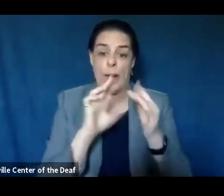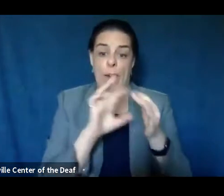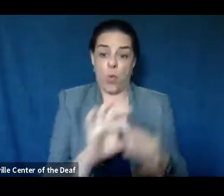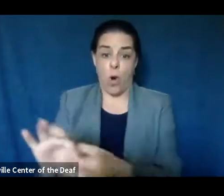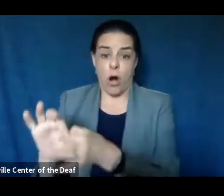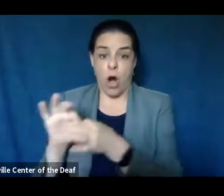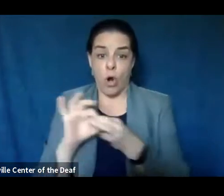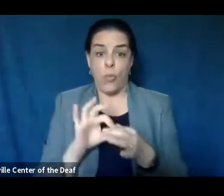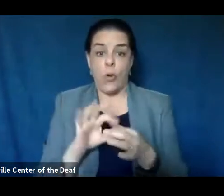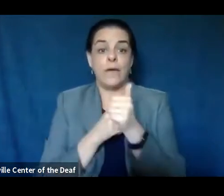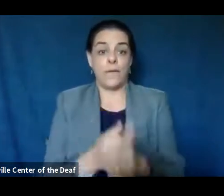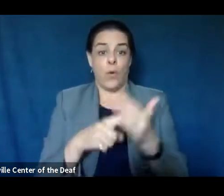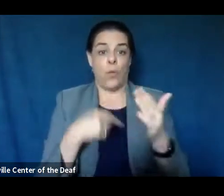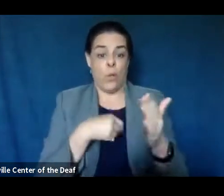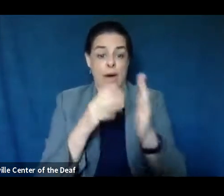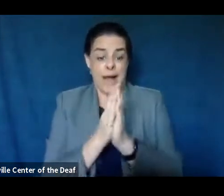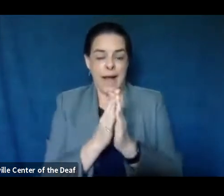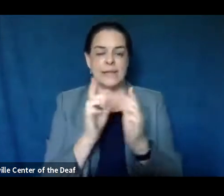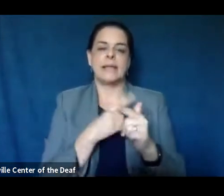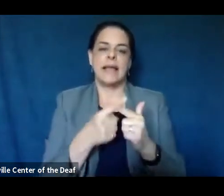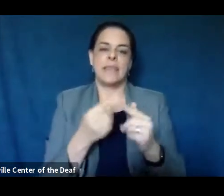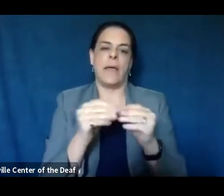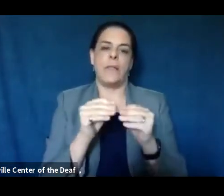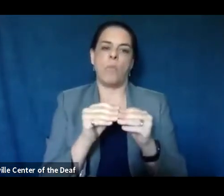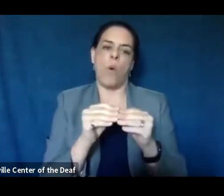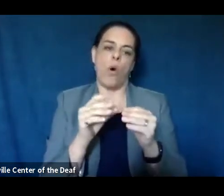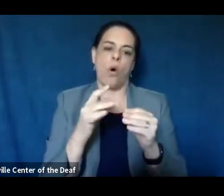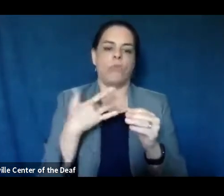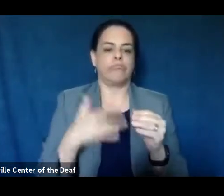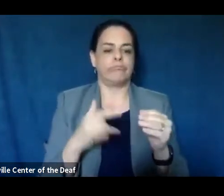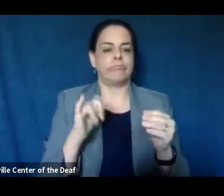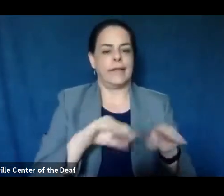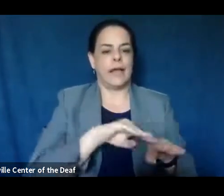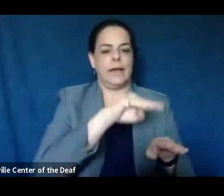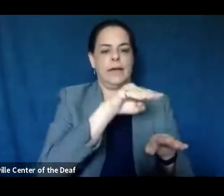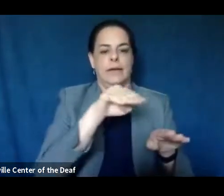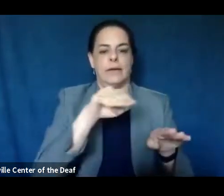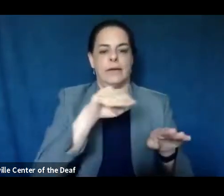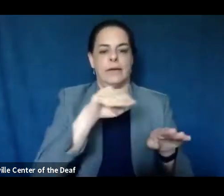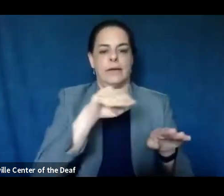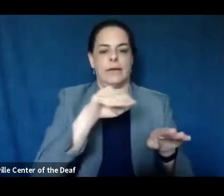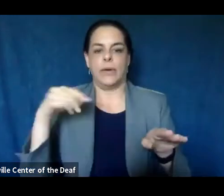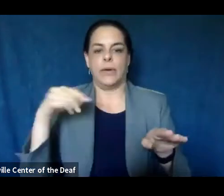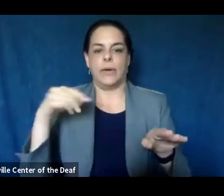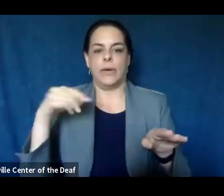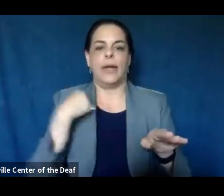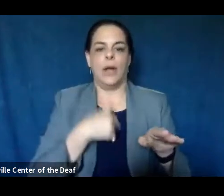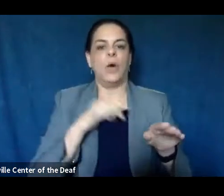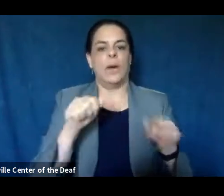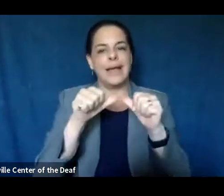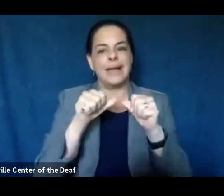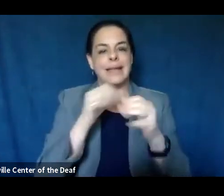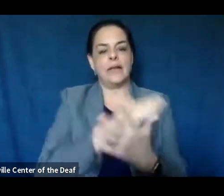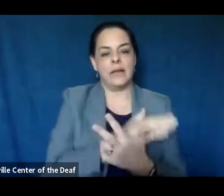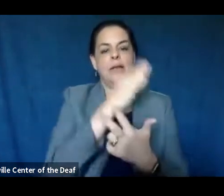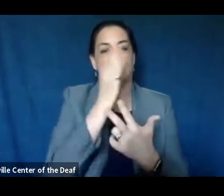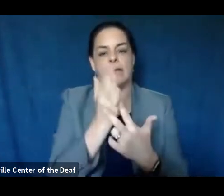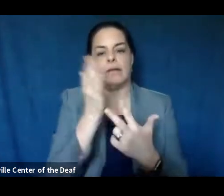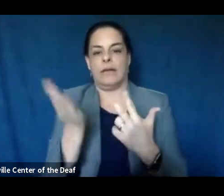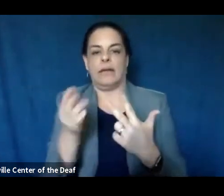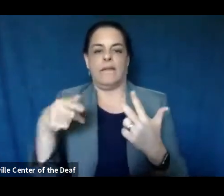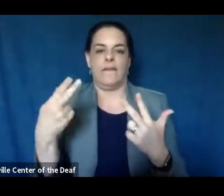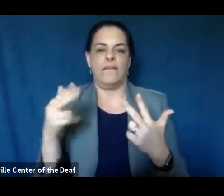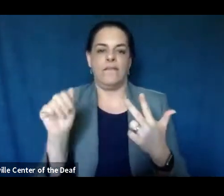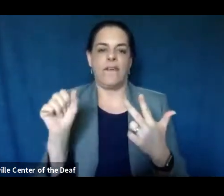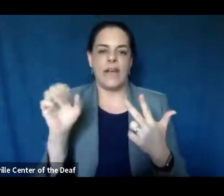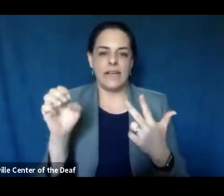we're asking, hopefully that curve will stay flat and we can continue to move through these phases. And that's what we need to have happen in this situation. A